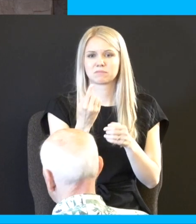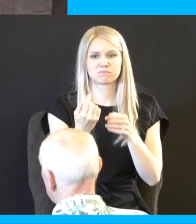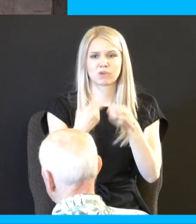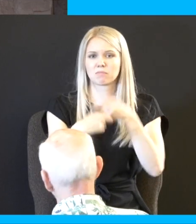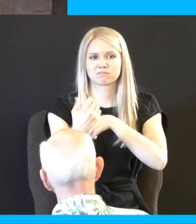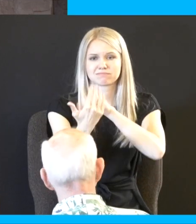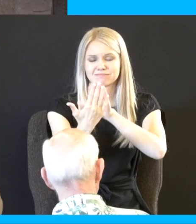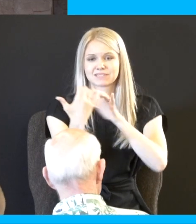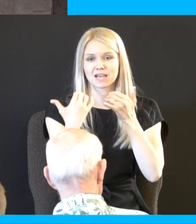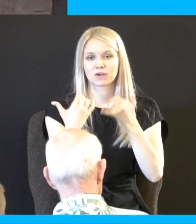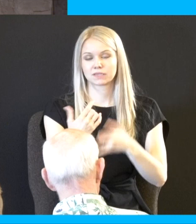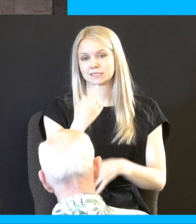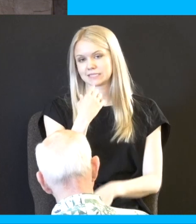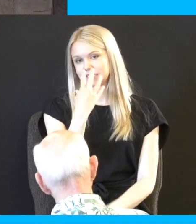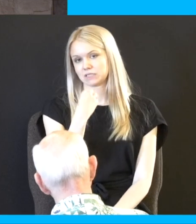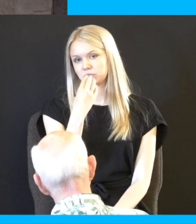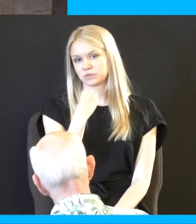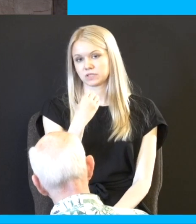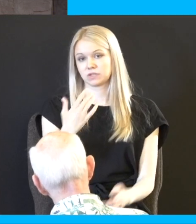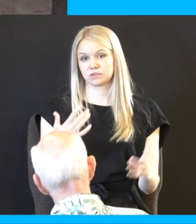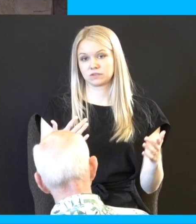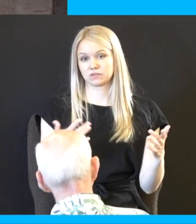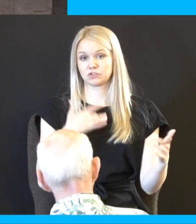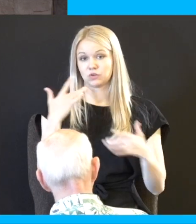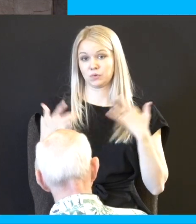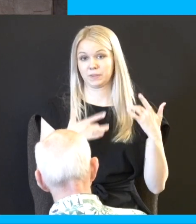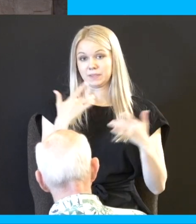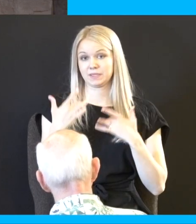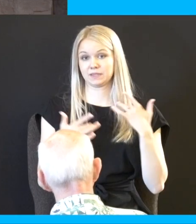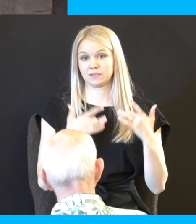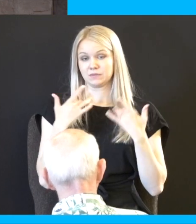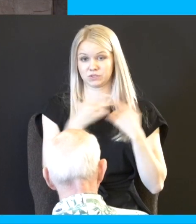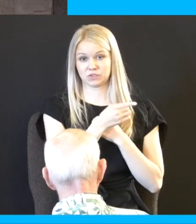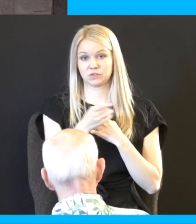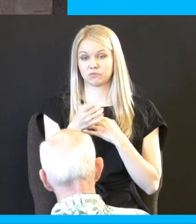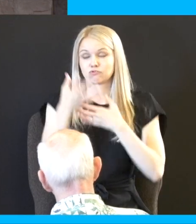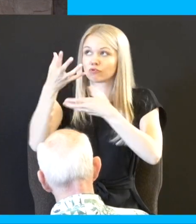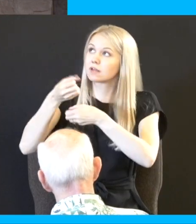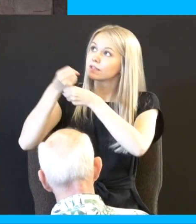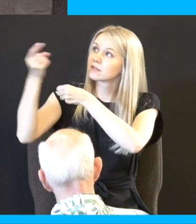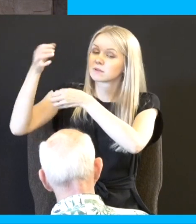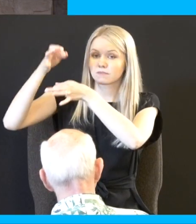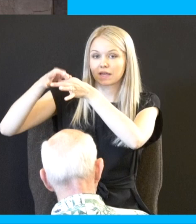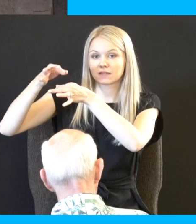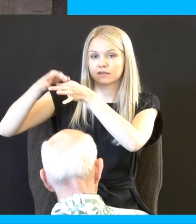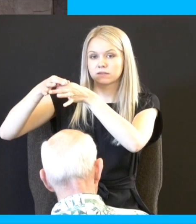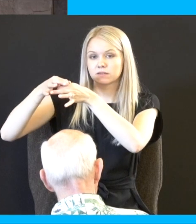it says in Hebrews that the joy that was set before him you trusting him by faith he endured the